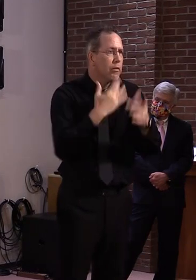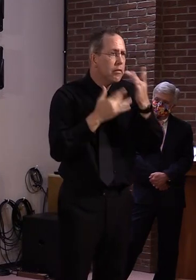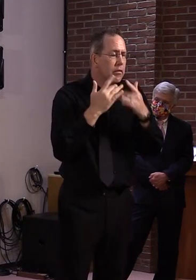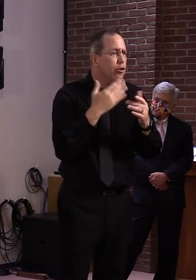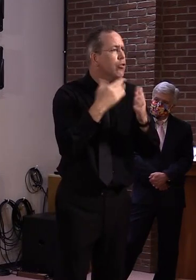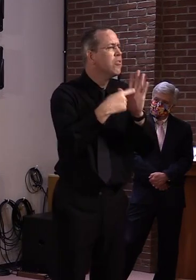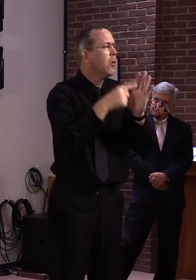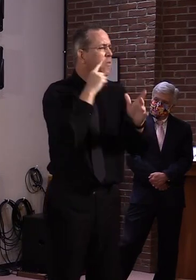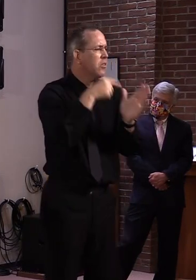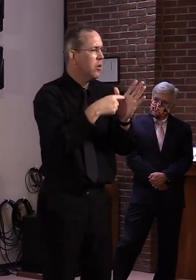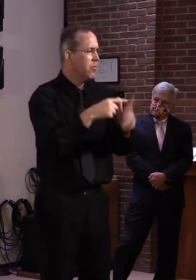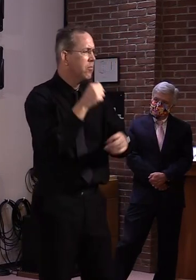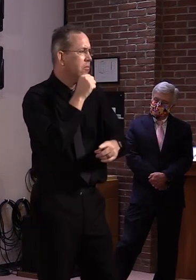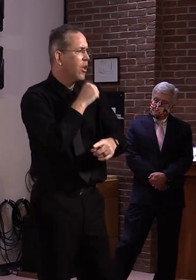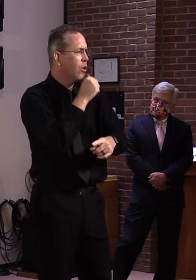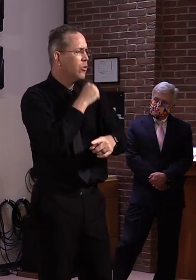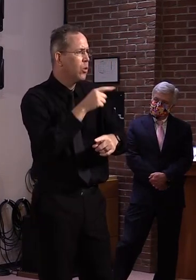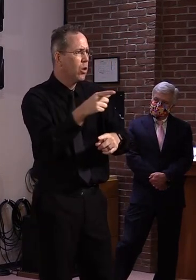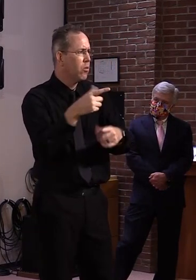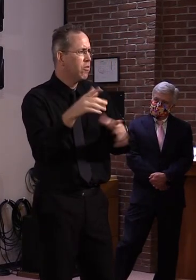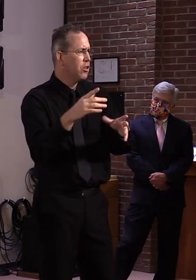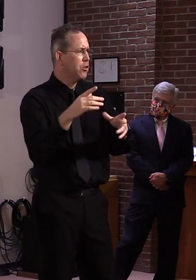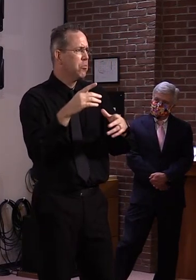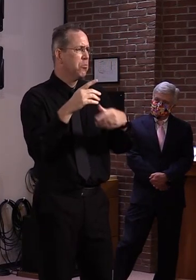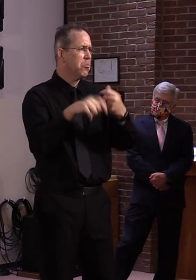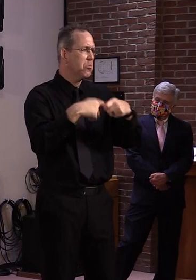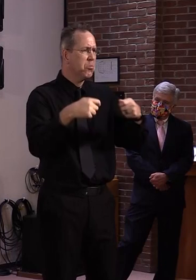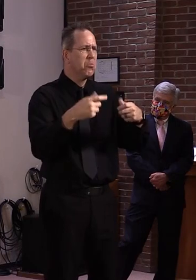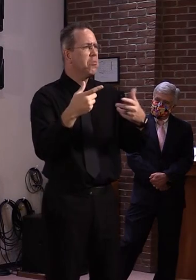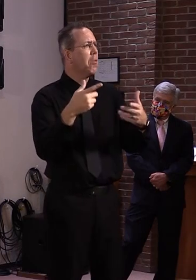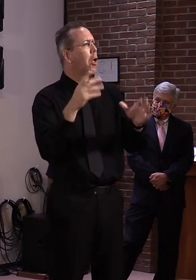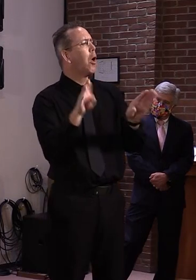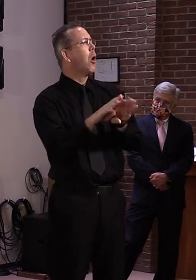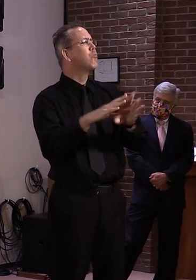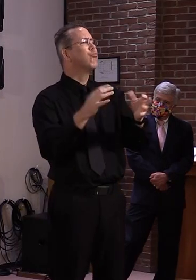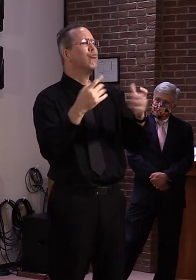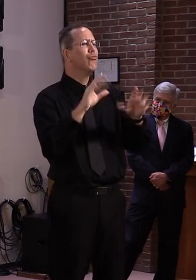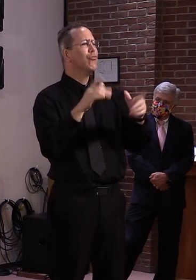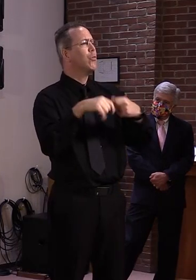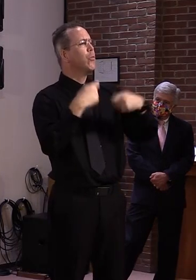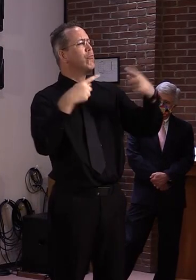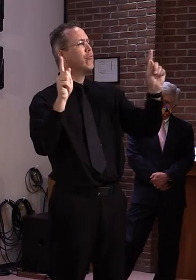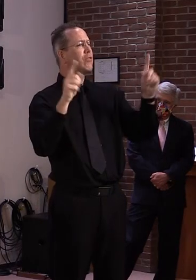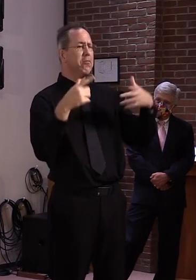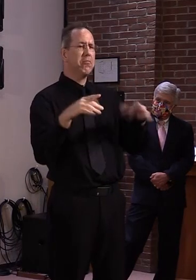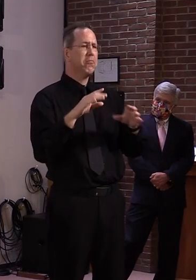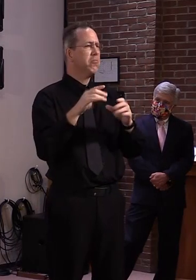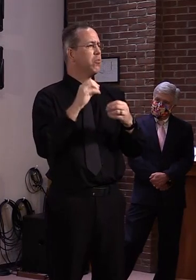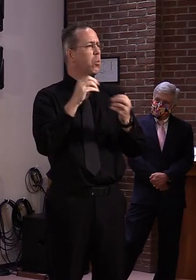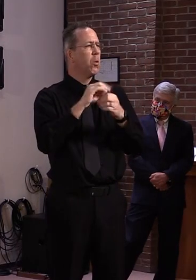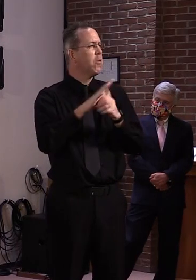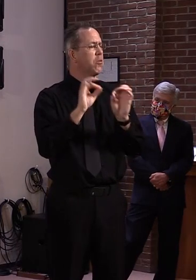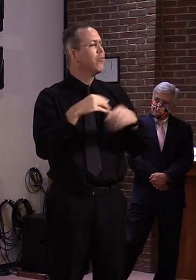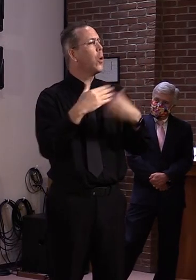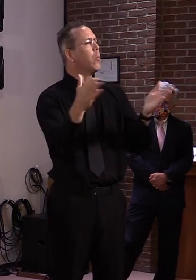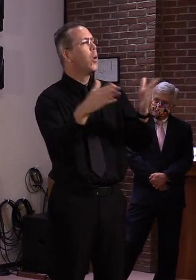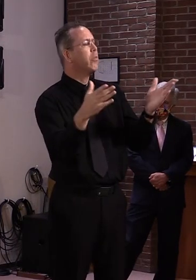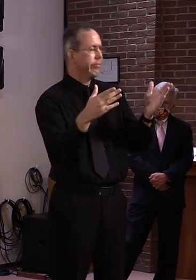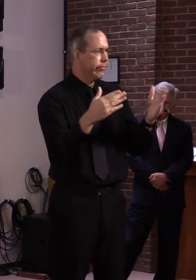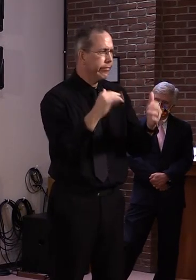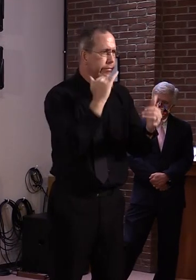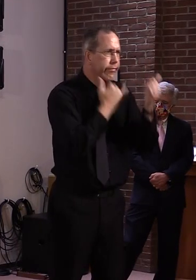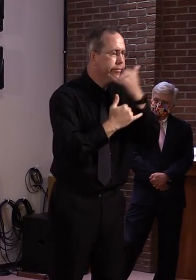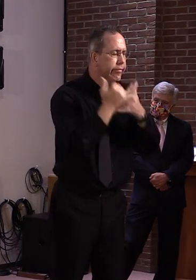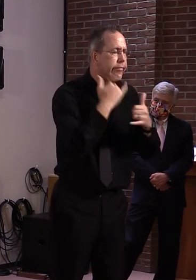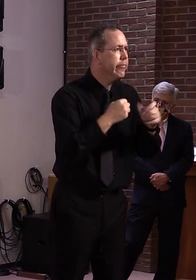opened up when they thought it was over. They had somehow missed it. And now it's affecting their state and their economy, Texas and